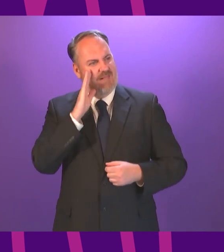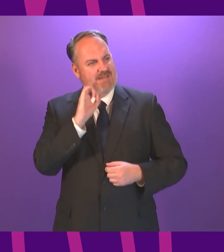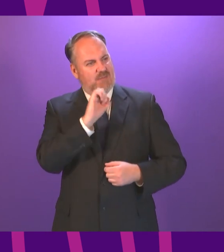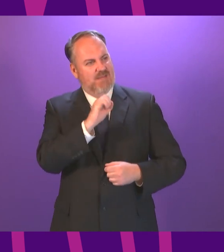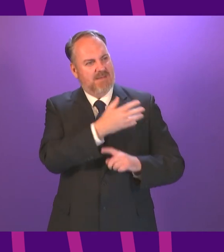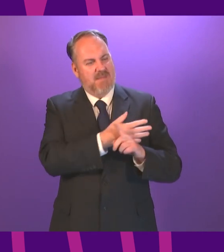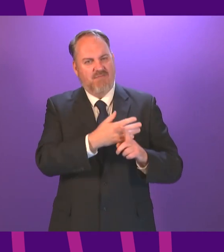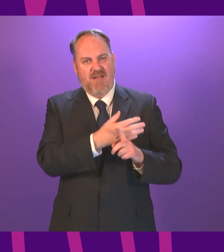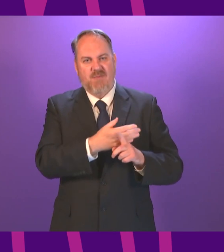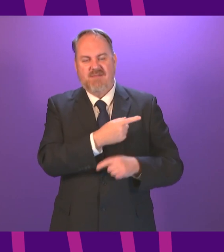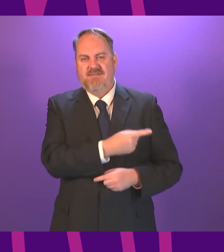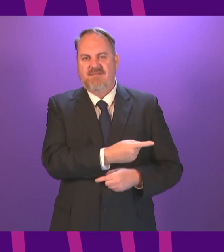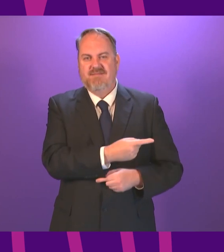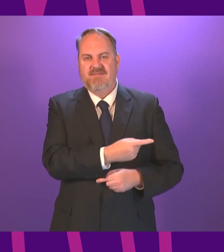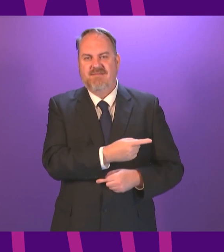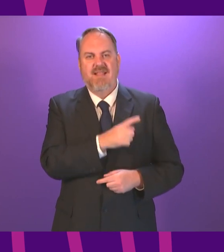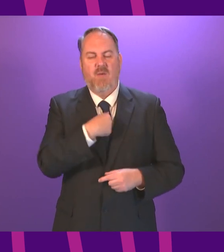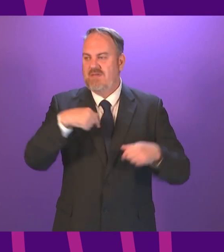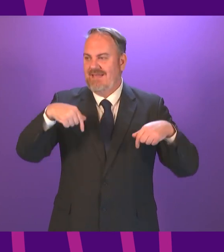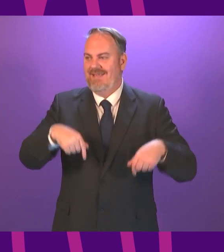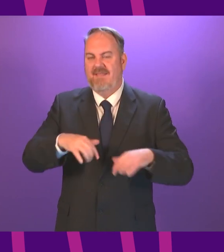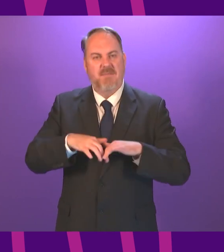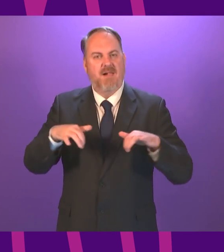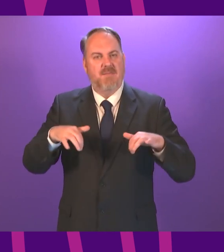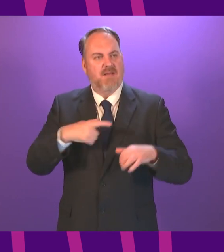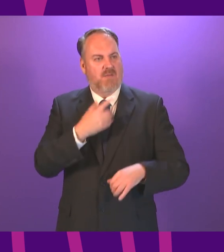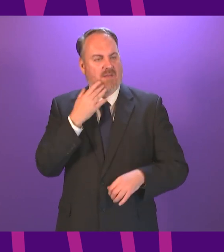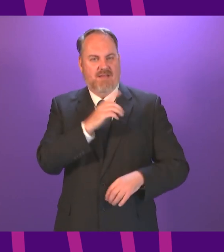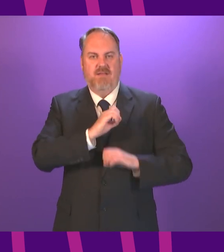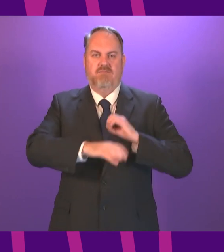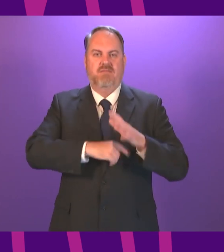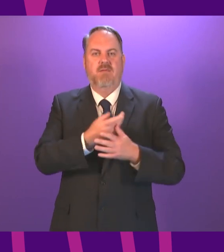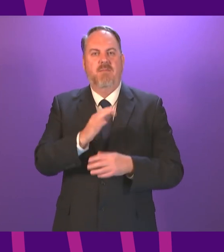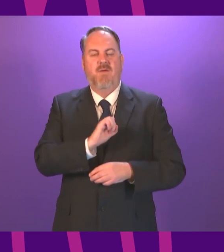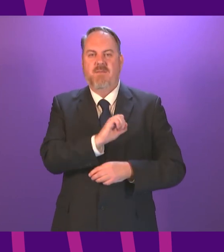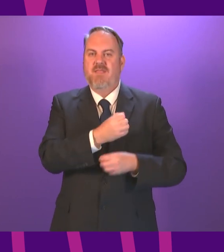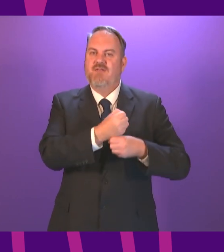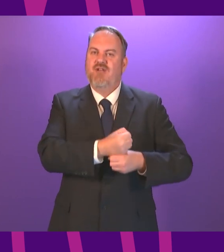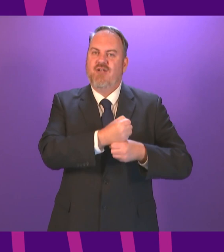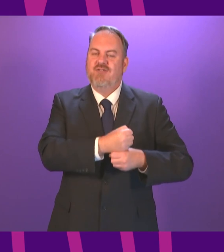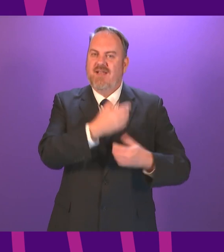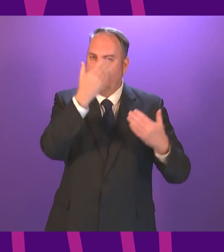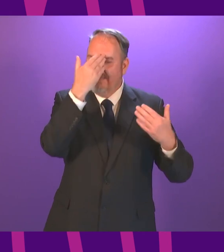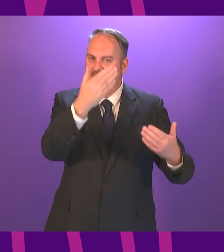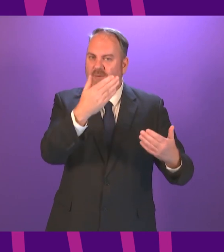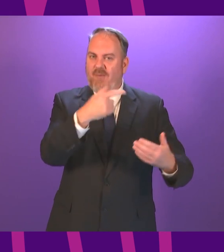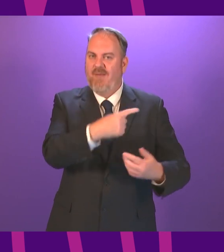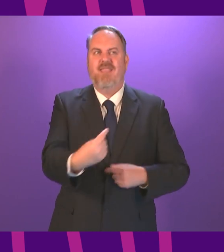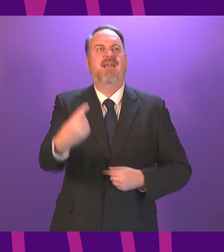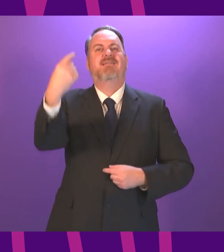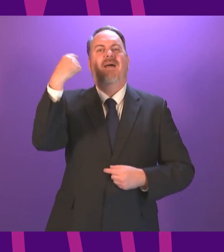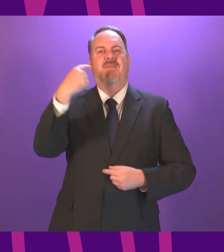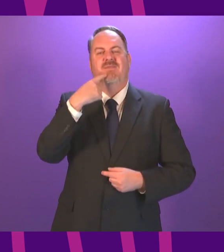the parliament when he made that contribution on behalf of his church I didn't know he went from a preacher to a politician